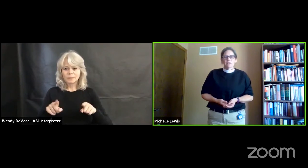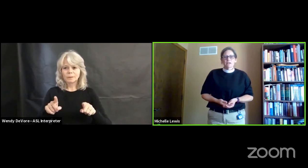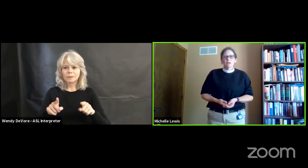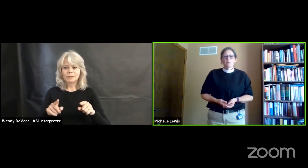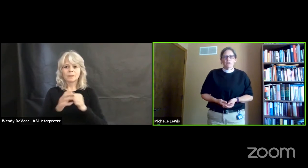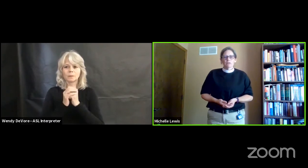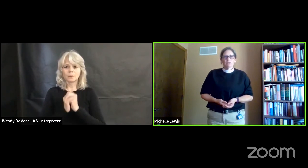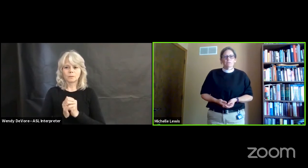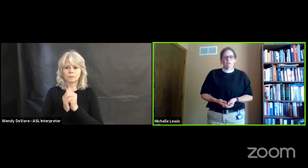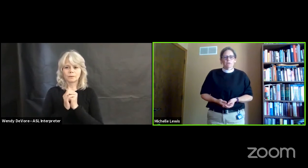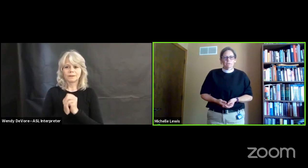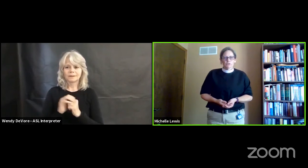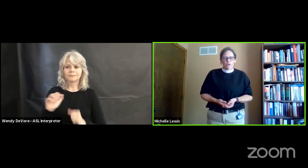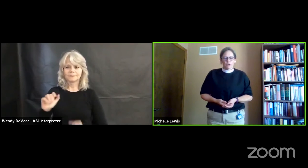with the book of Job